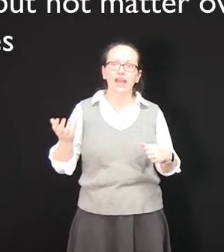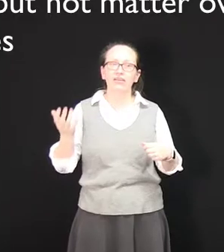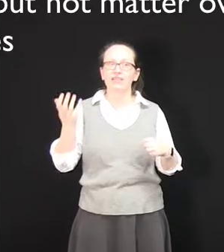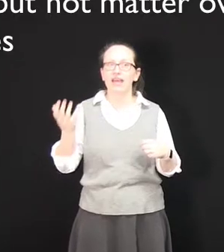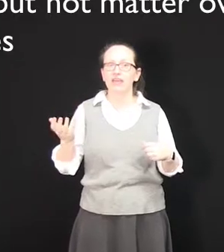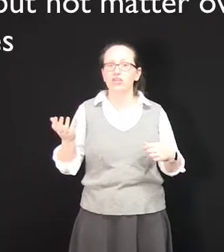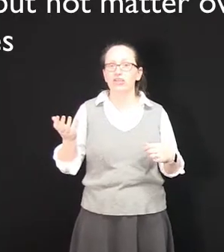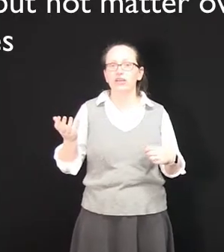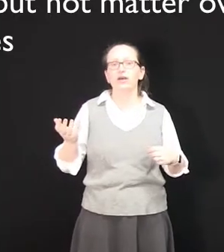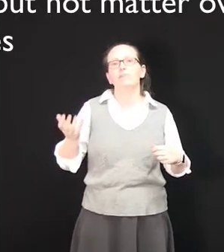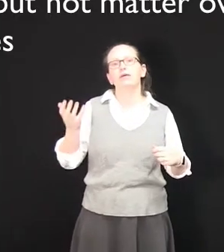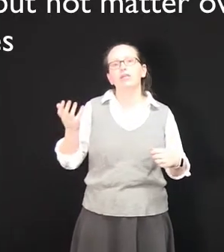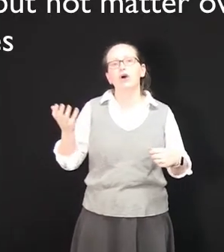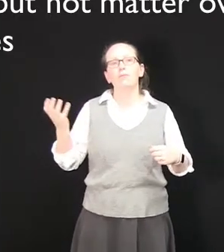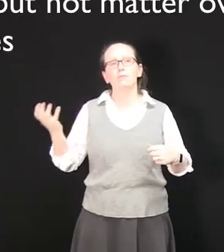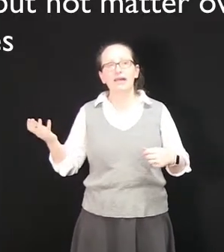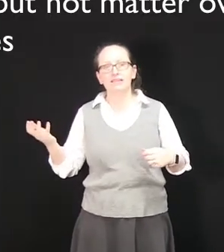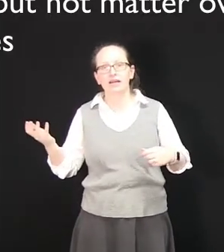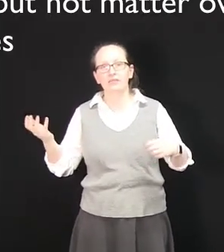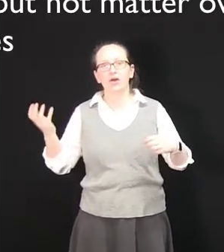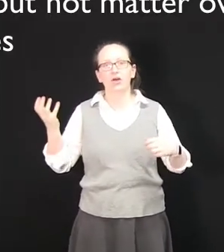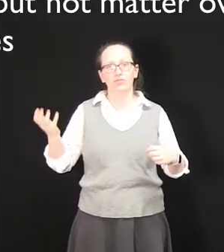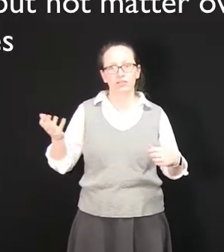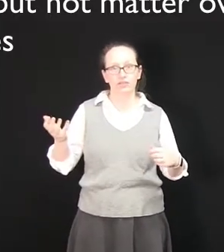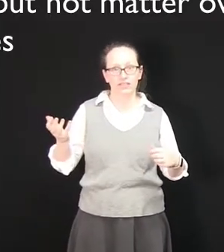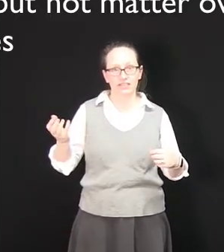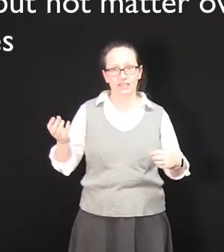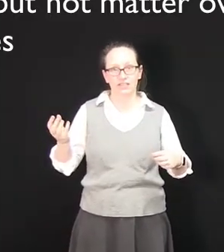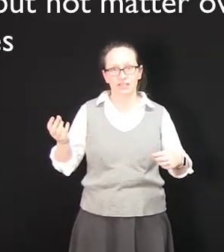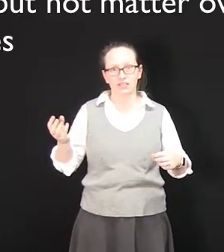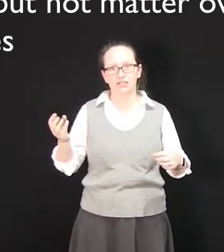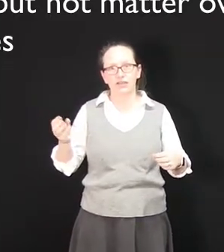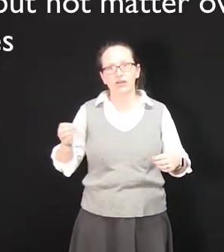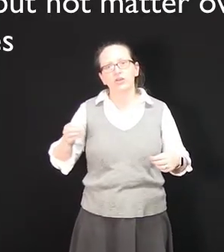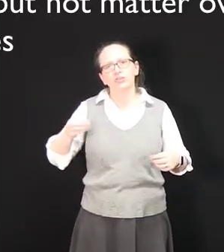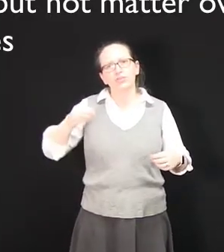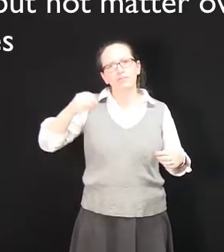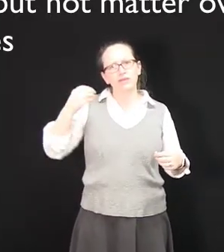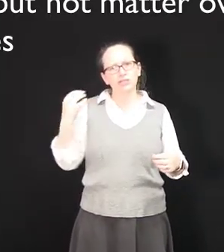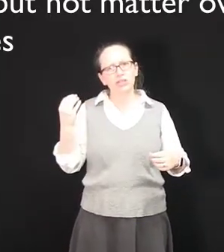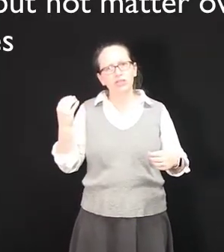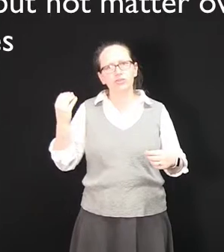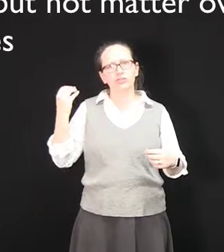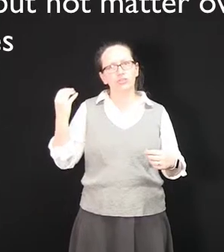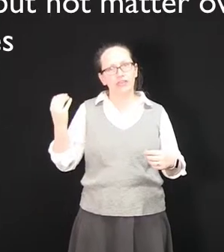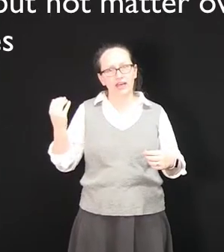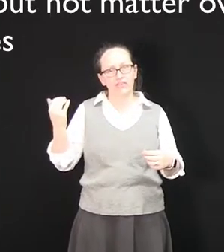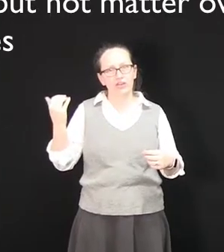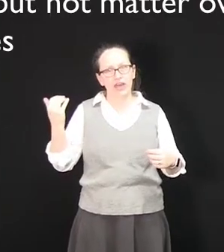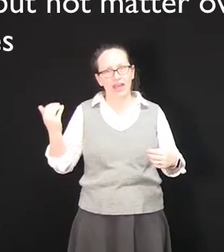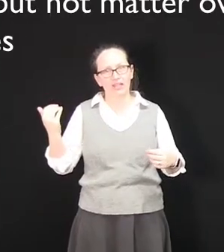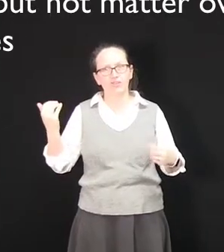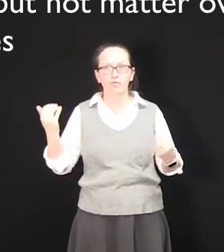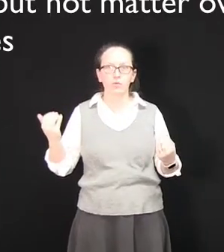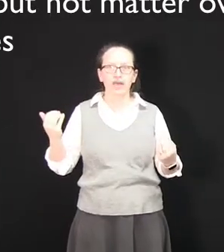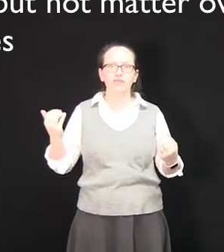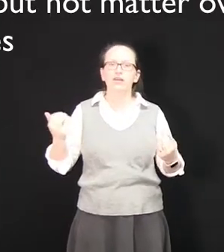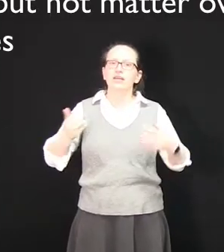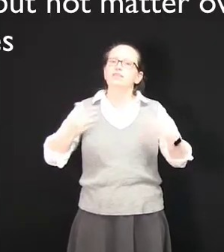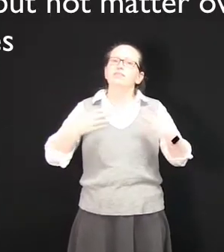carries energy but not matter over long distances. So the picture you should have in your head of a wave is